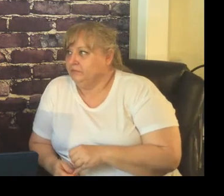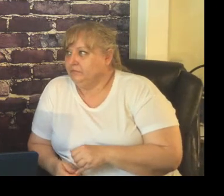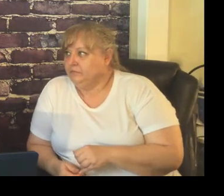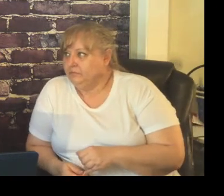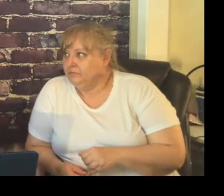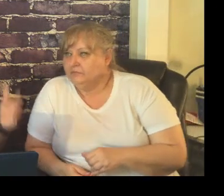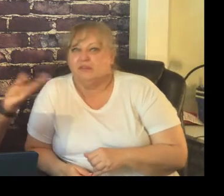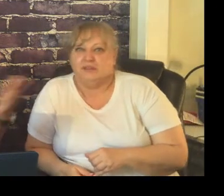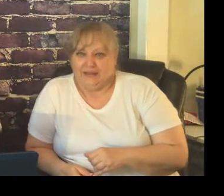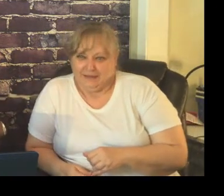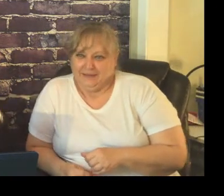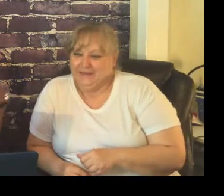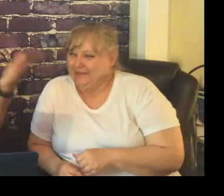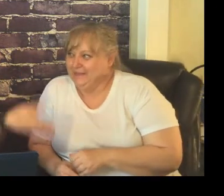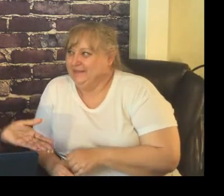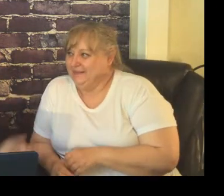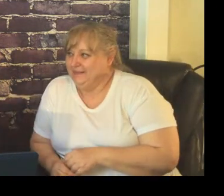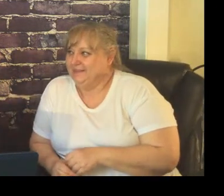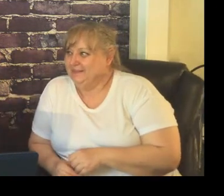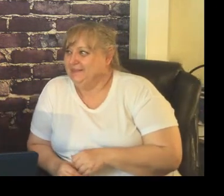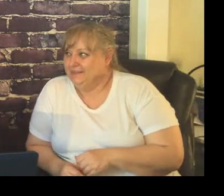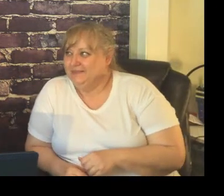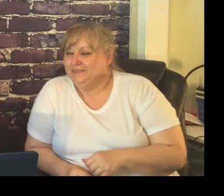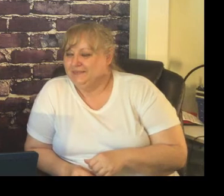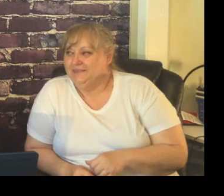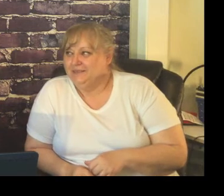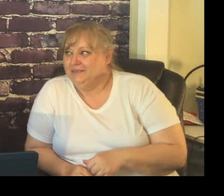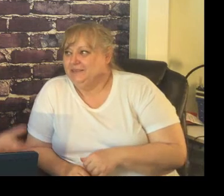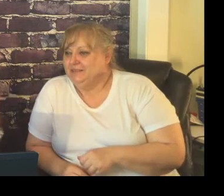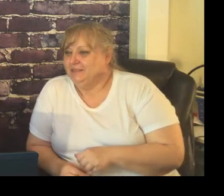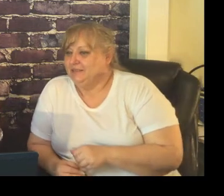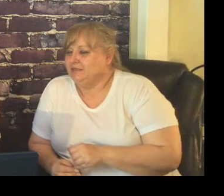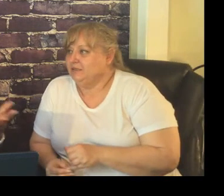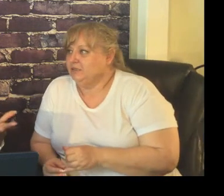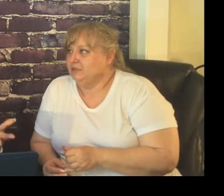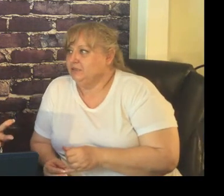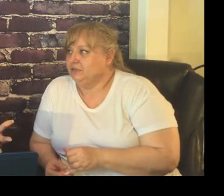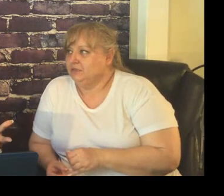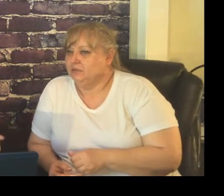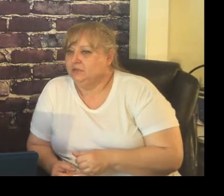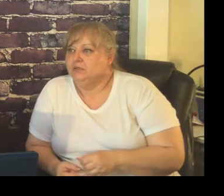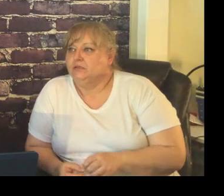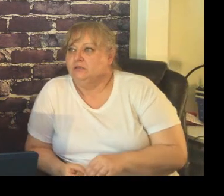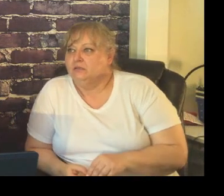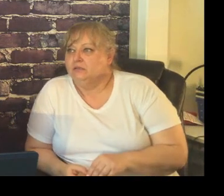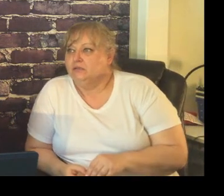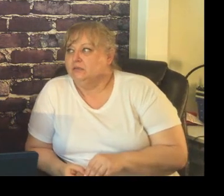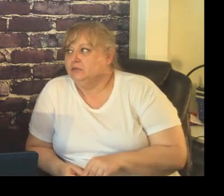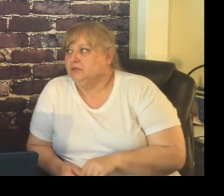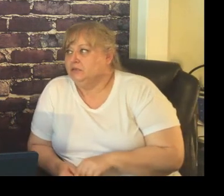door we would go to one house and the parent from next door would come over and have a conversation and that kind of thing so please